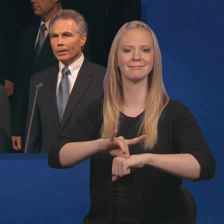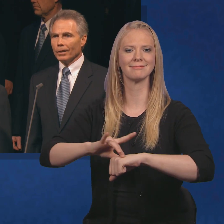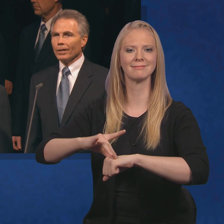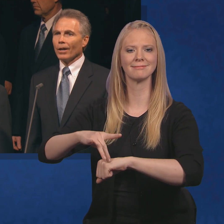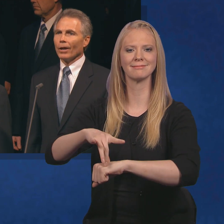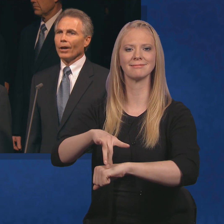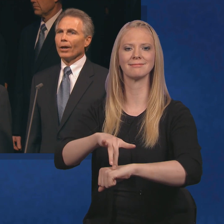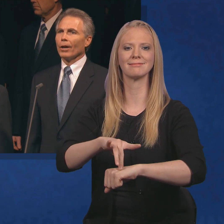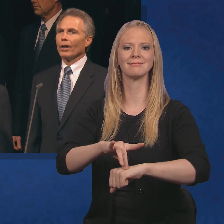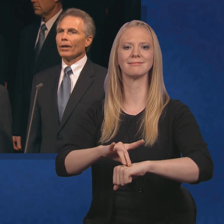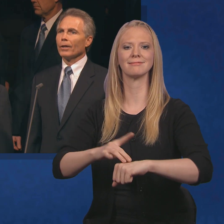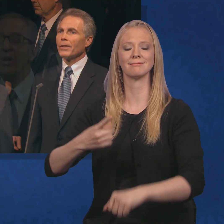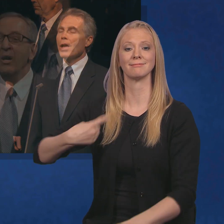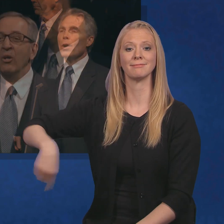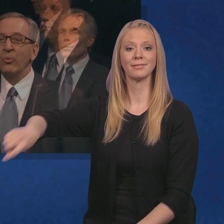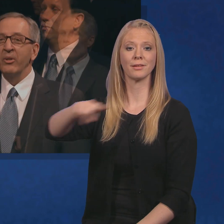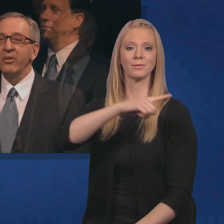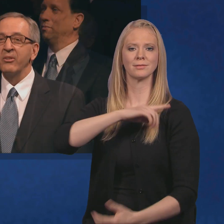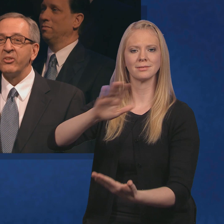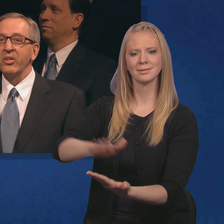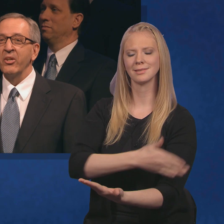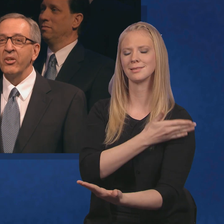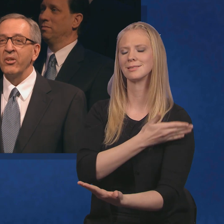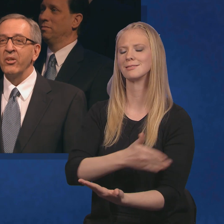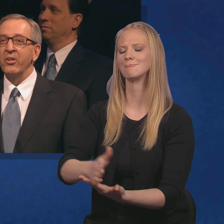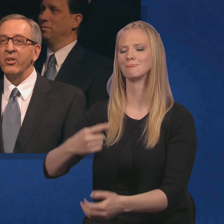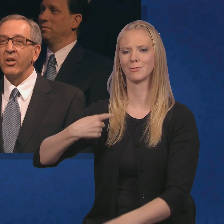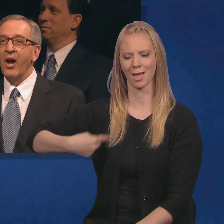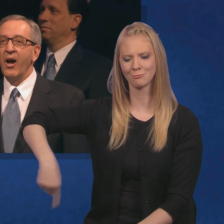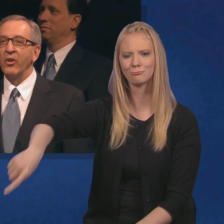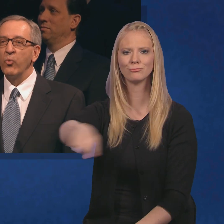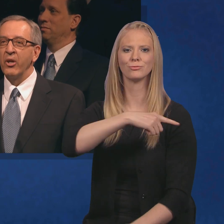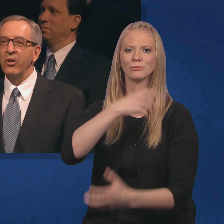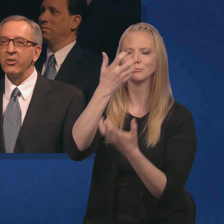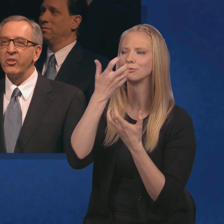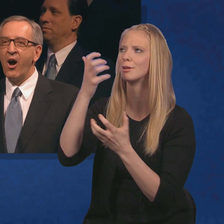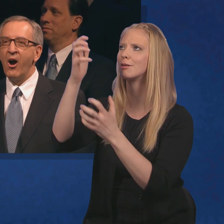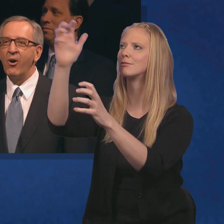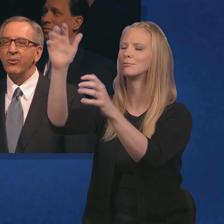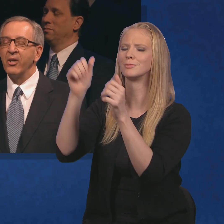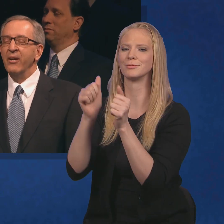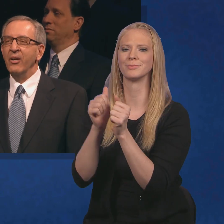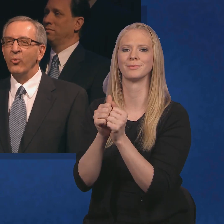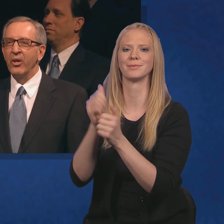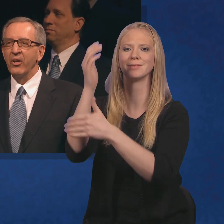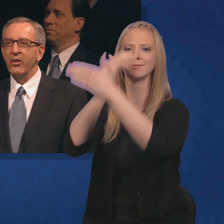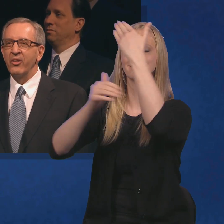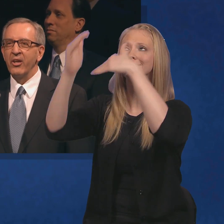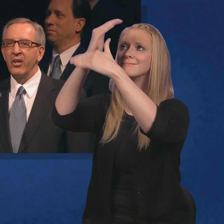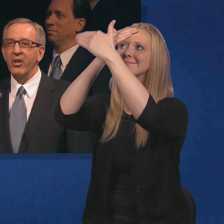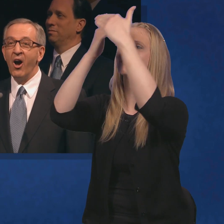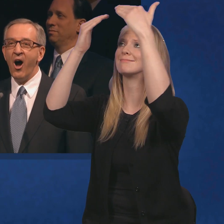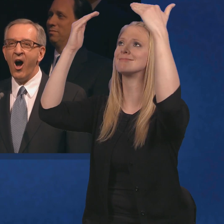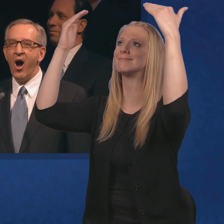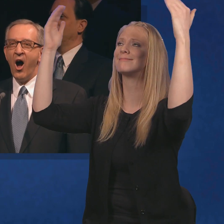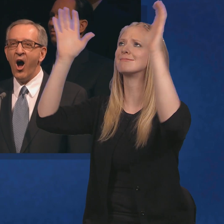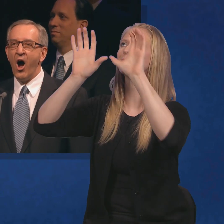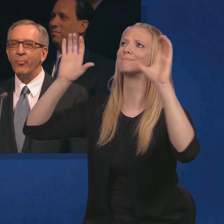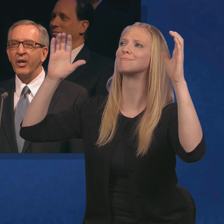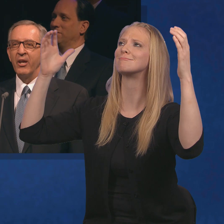the earth. We'll sing and we'll shout with the